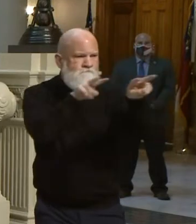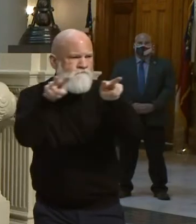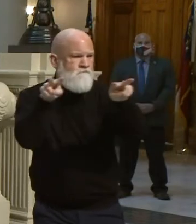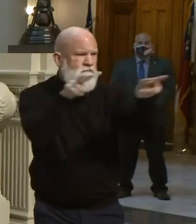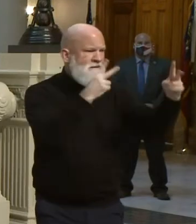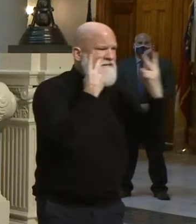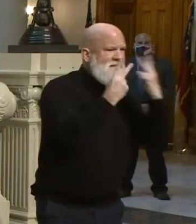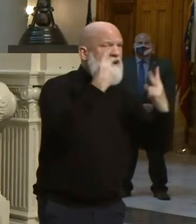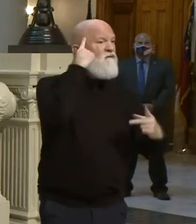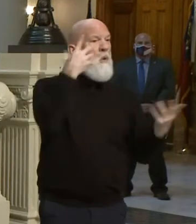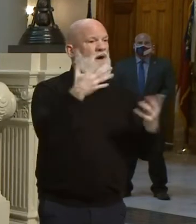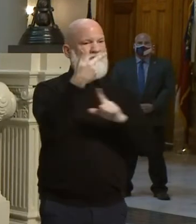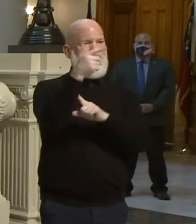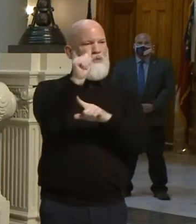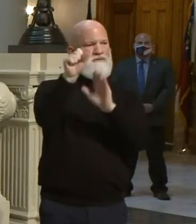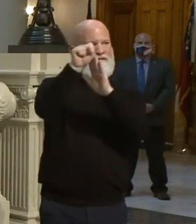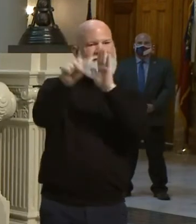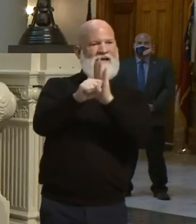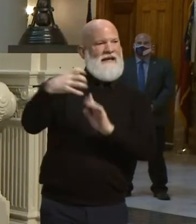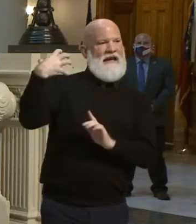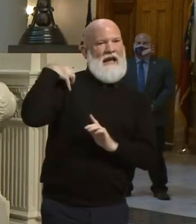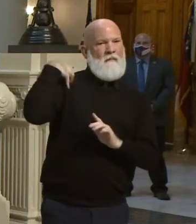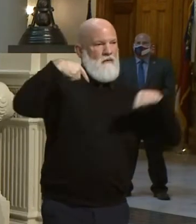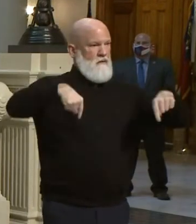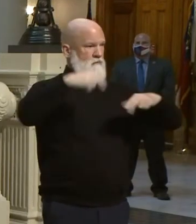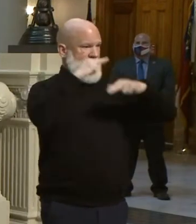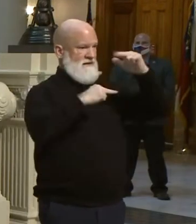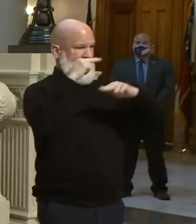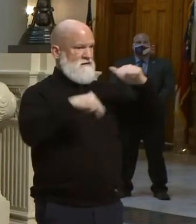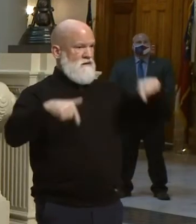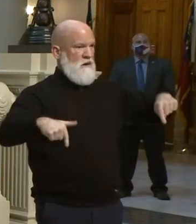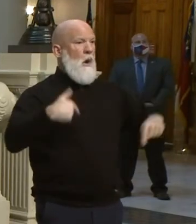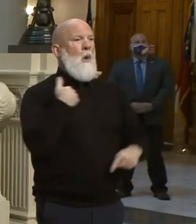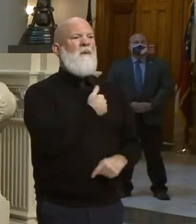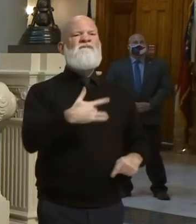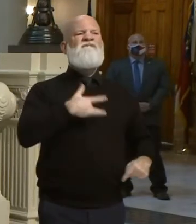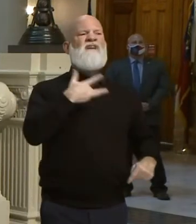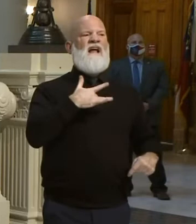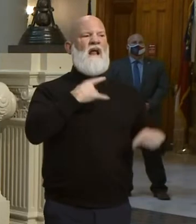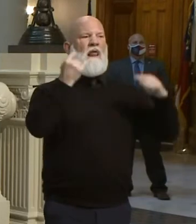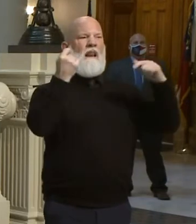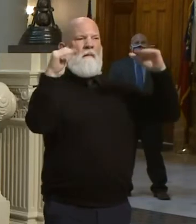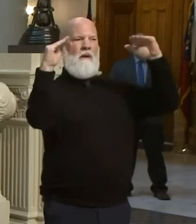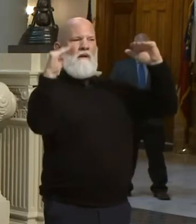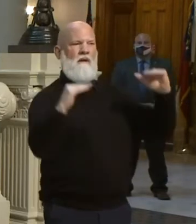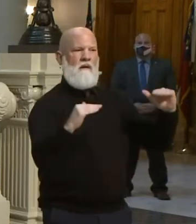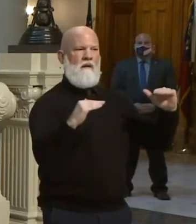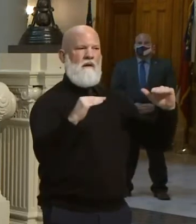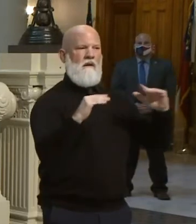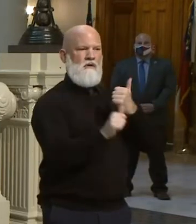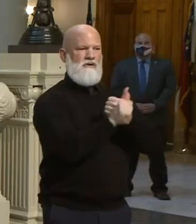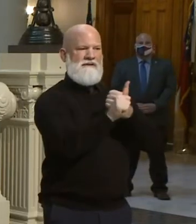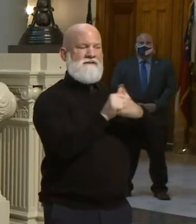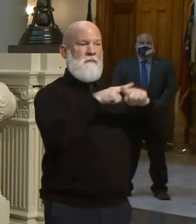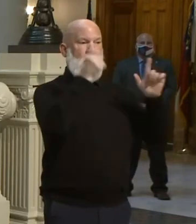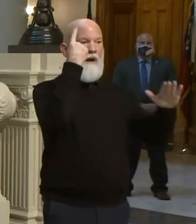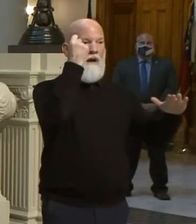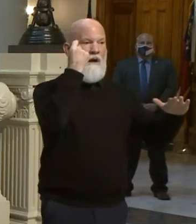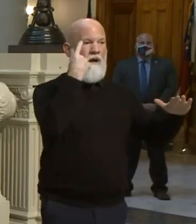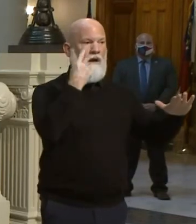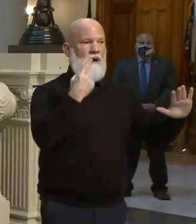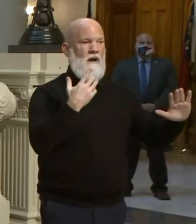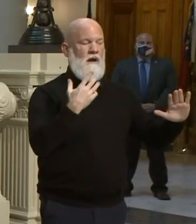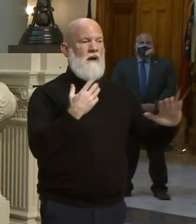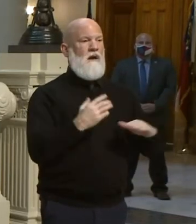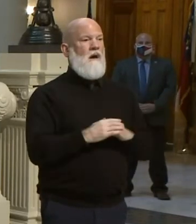State Capitol seem to be very low at this point in time, but we are taking nothing for granted. I think you